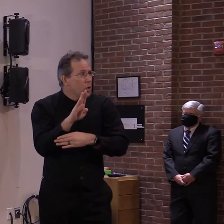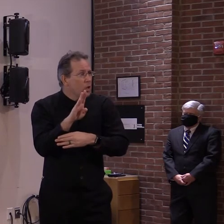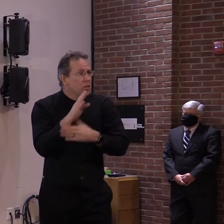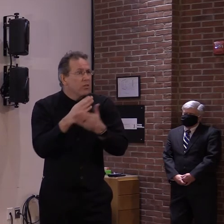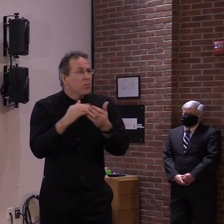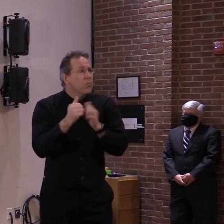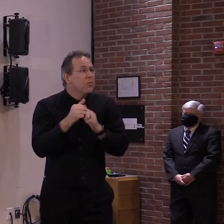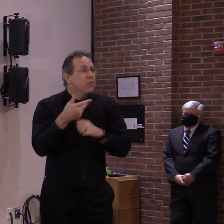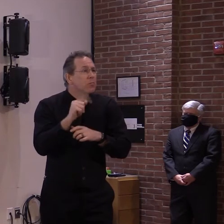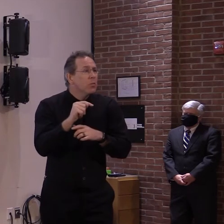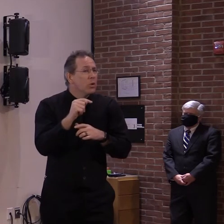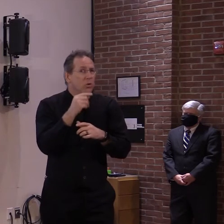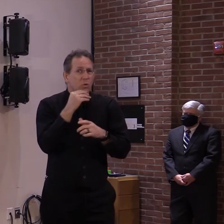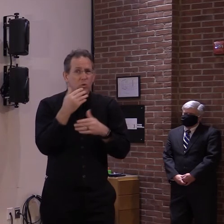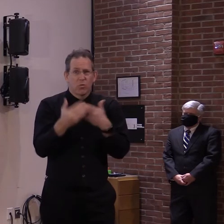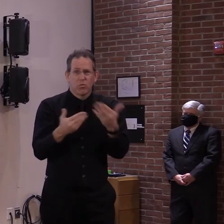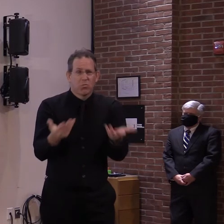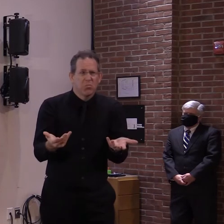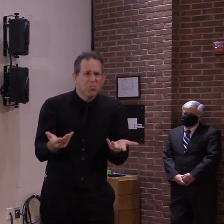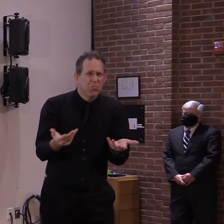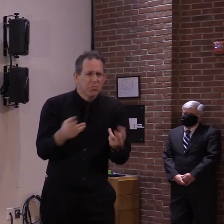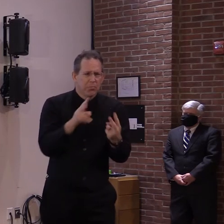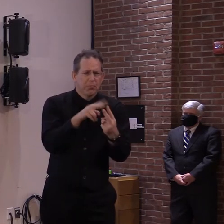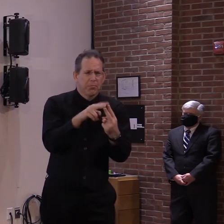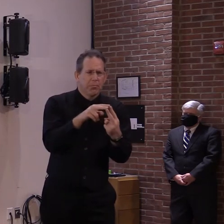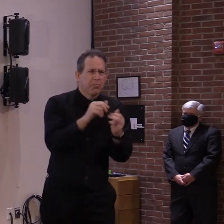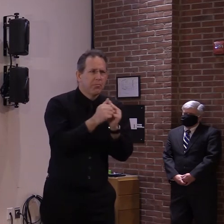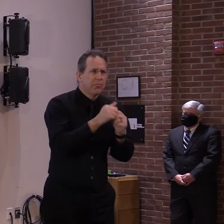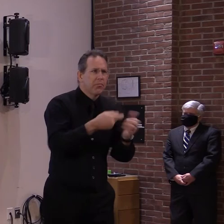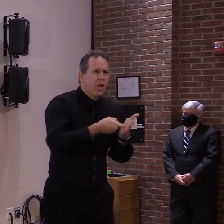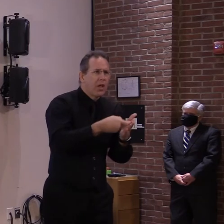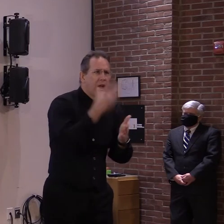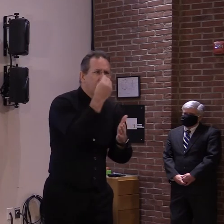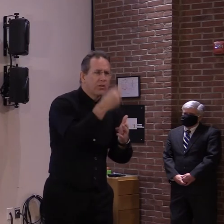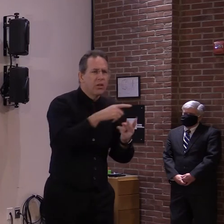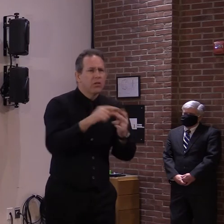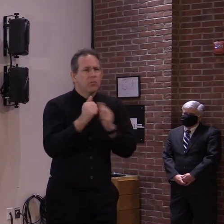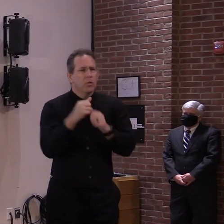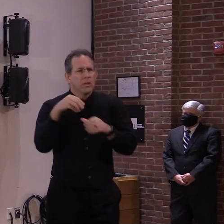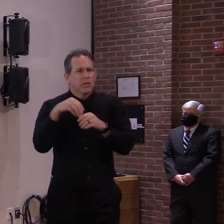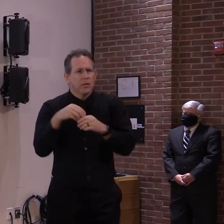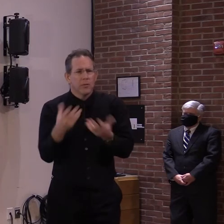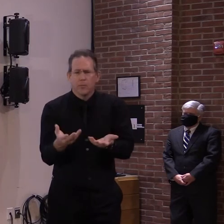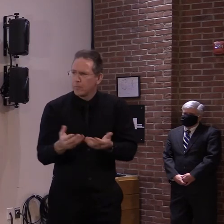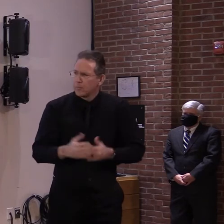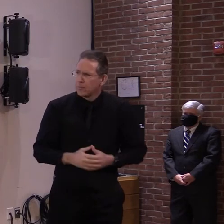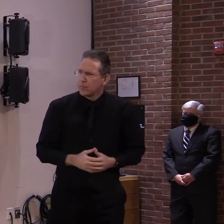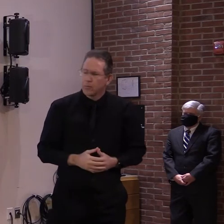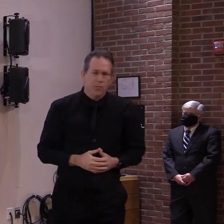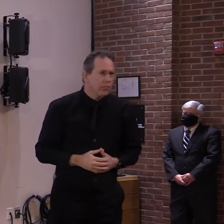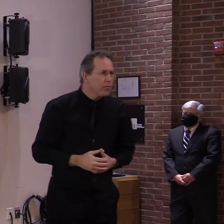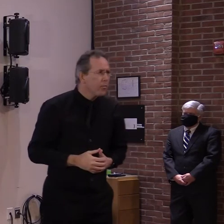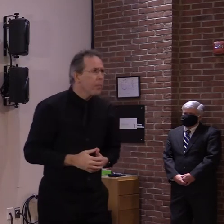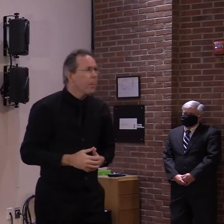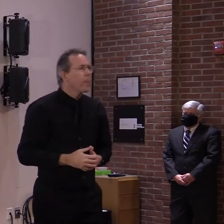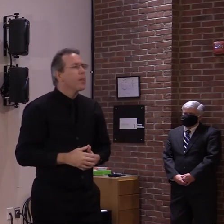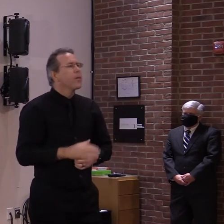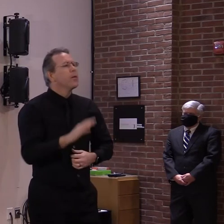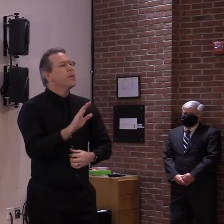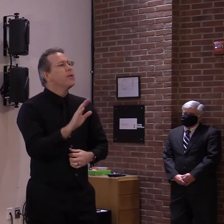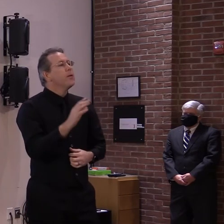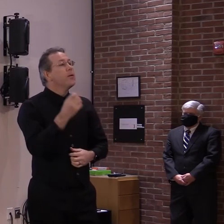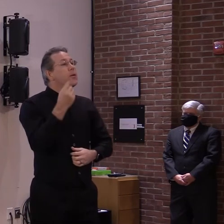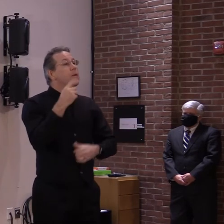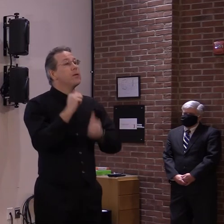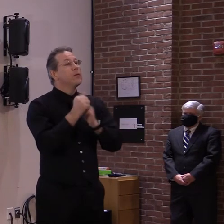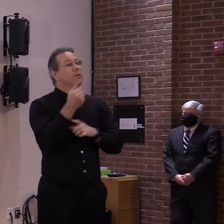coming soon? Yeah. Uh, in regards to your first question, uh, no competition, uh, at this point in time, uh, we are